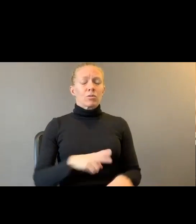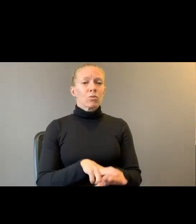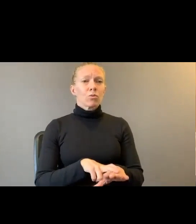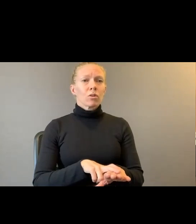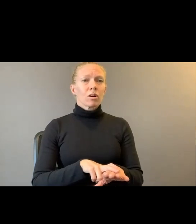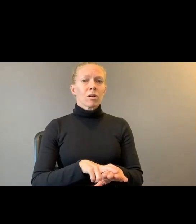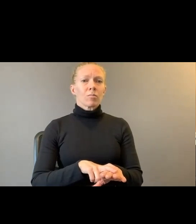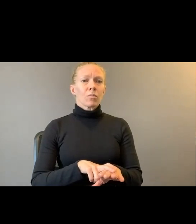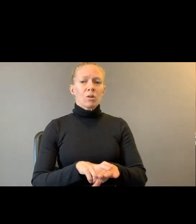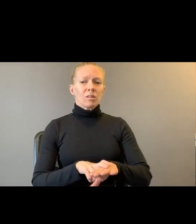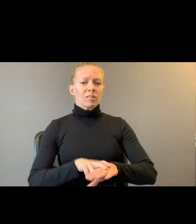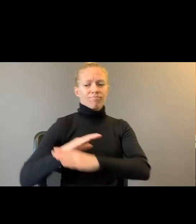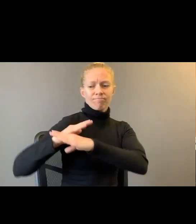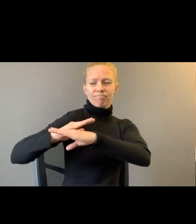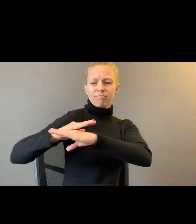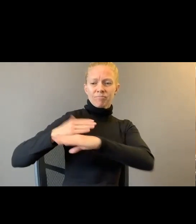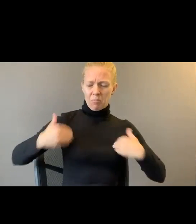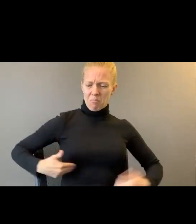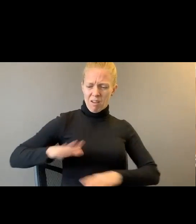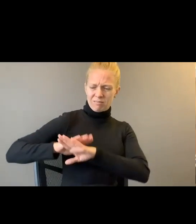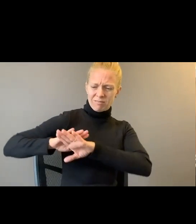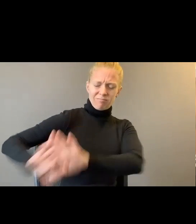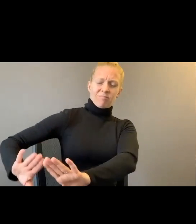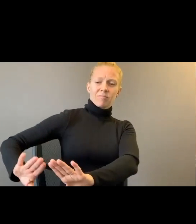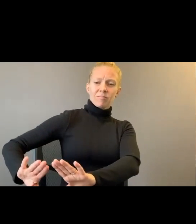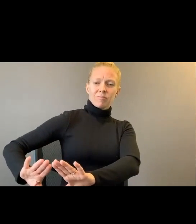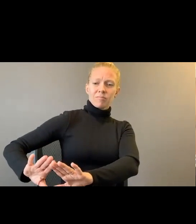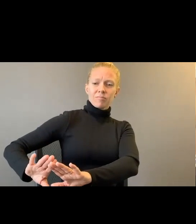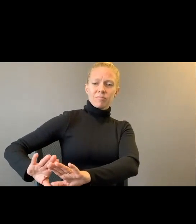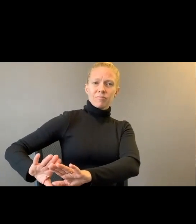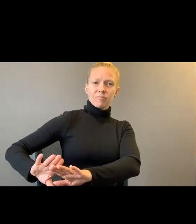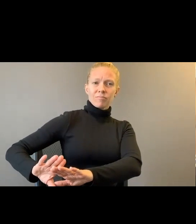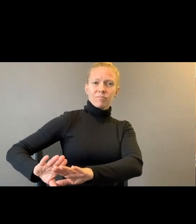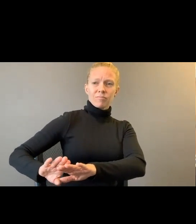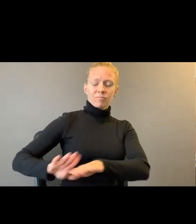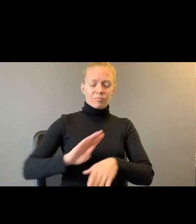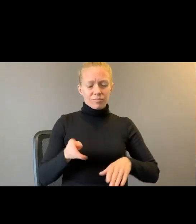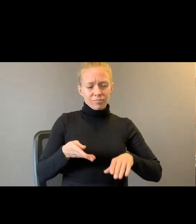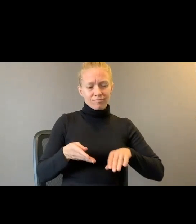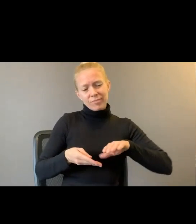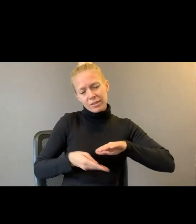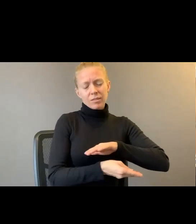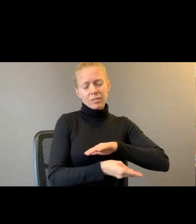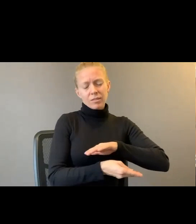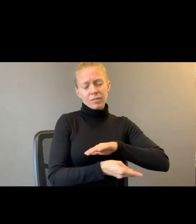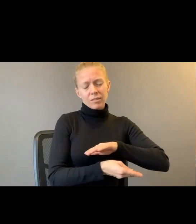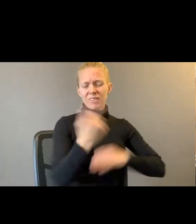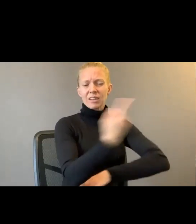Tucked away from the end of the day. Listen. For how to survive this body.